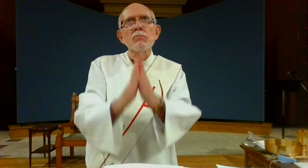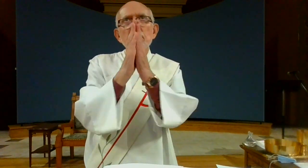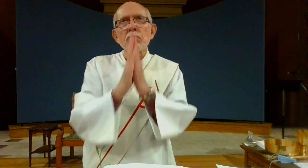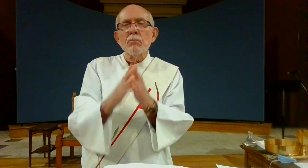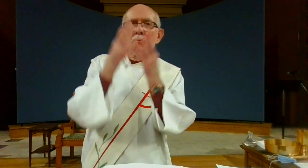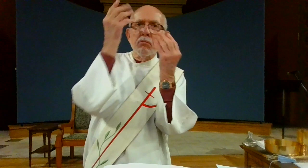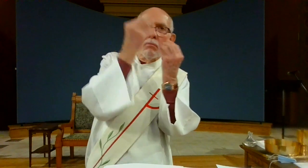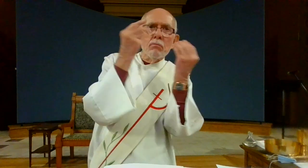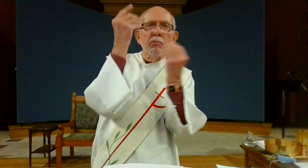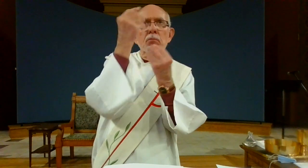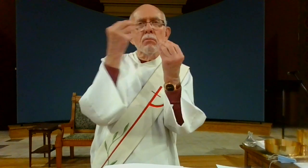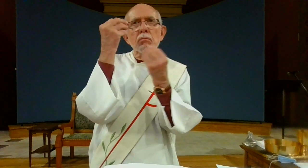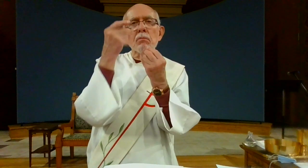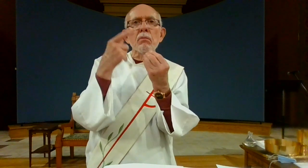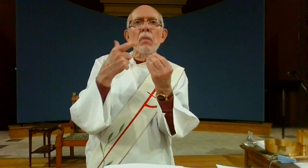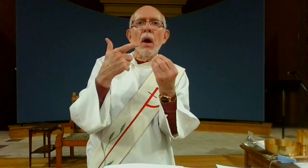they prayed about it they thought about it